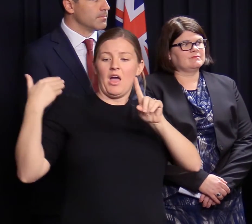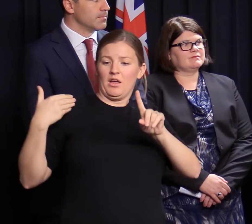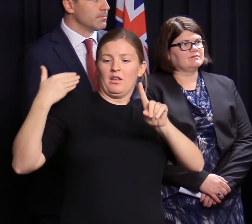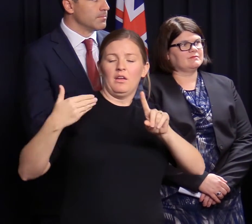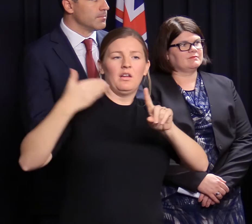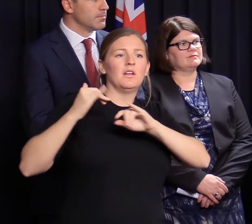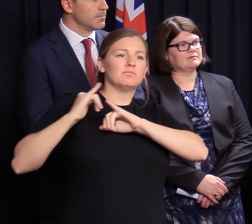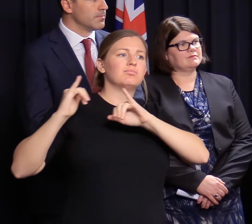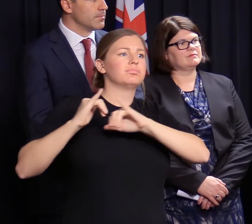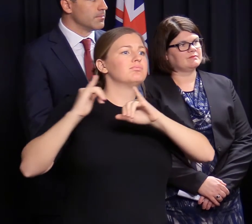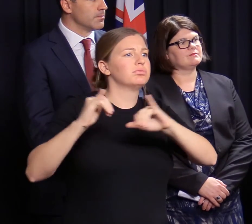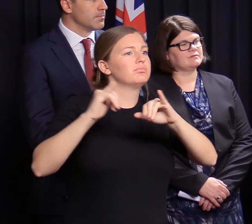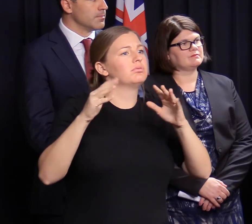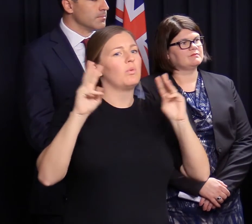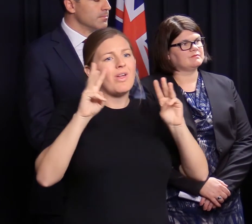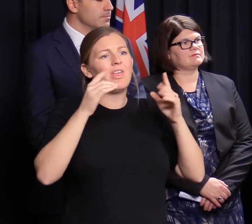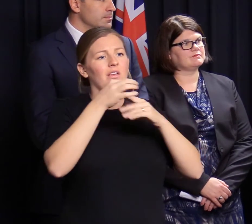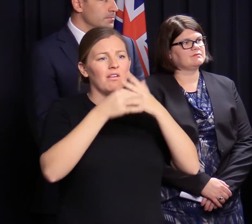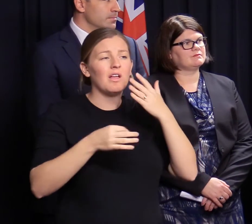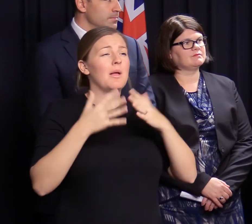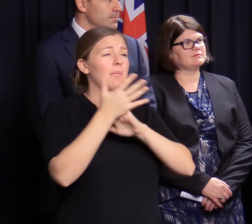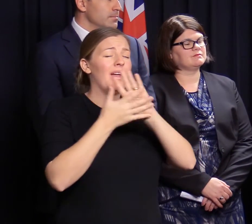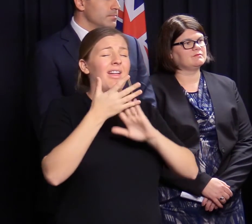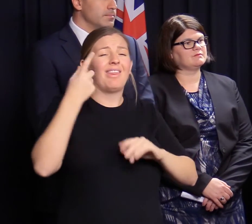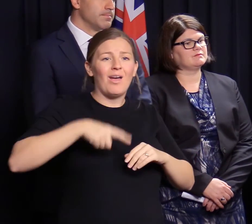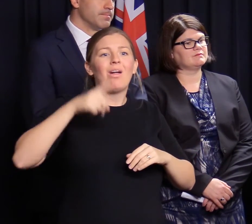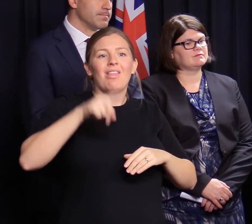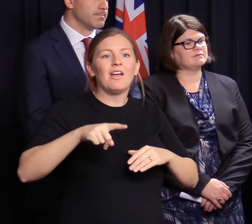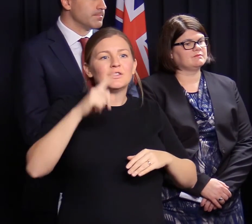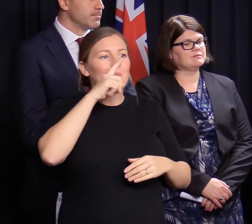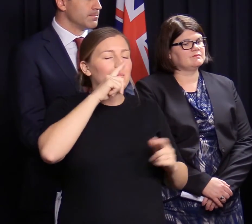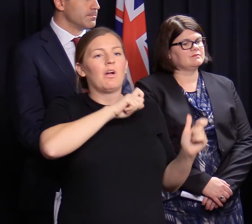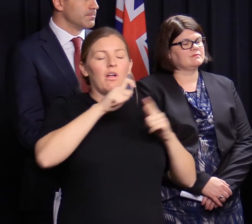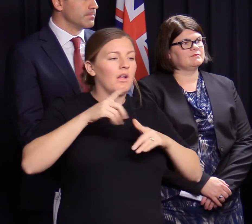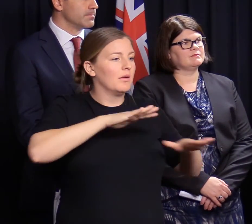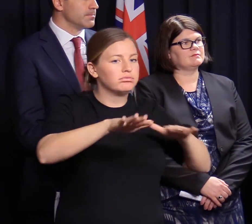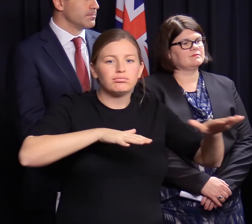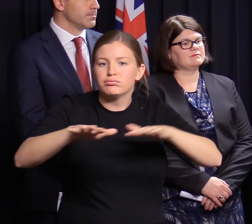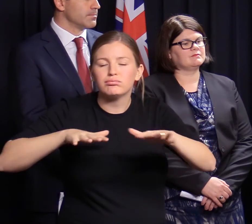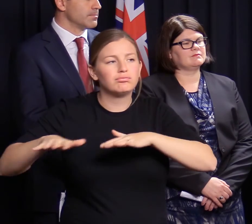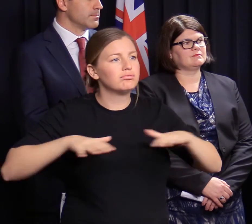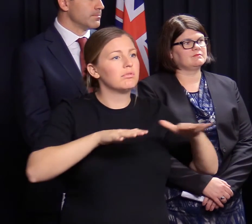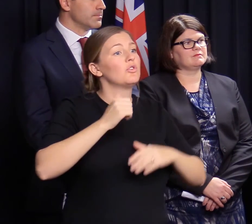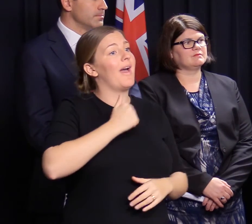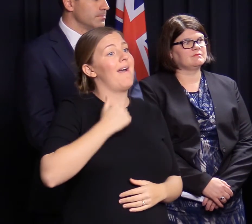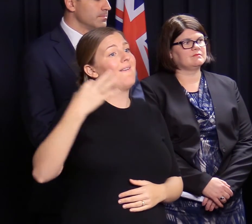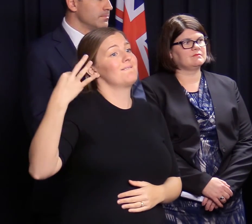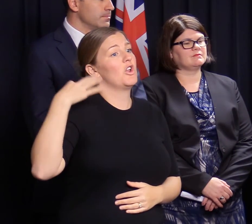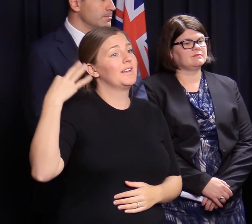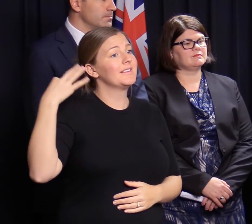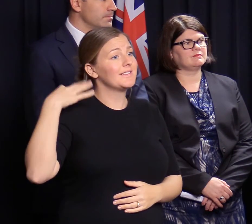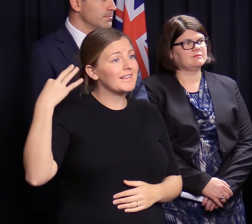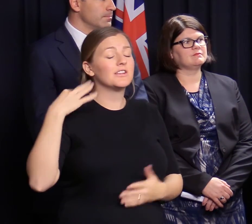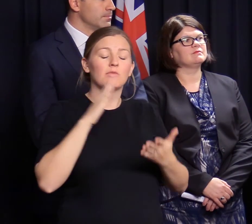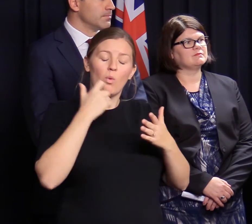after front and each of those has brought with it many hundreds if not thousands of jobs. So our volunteers, though, are